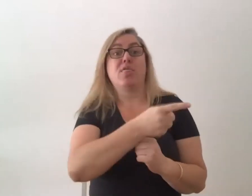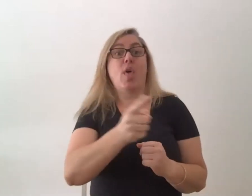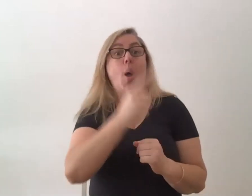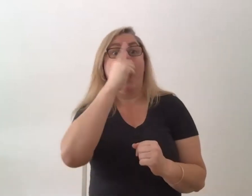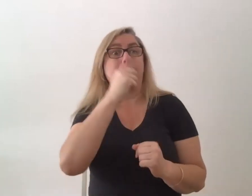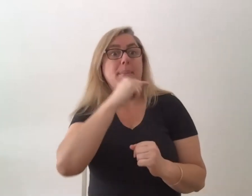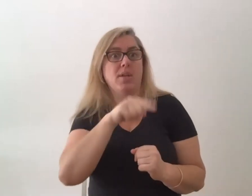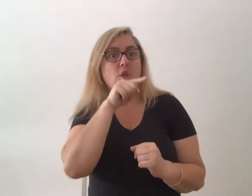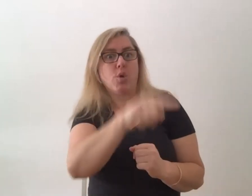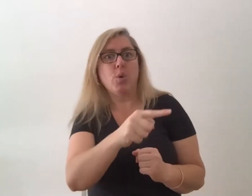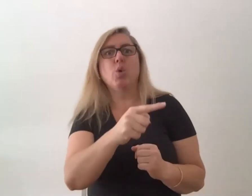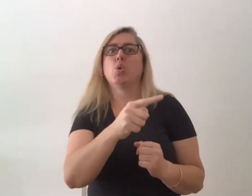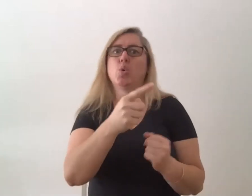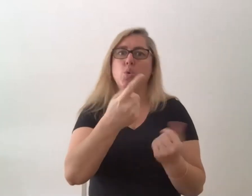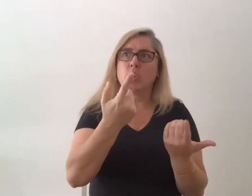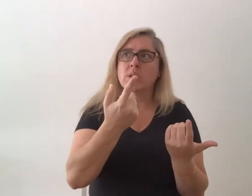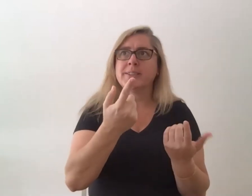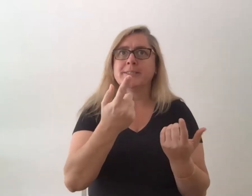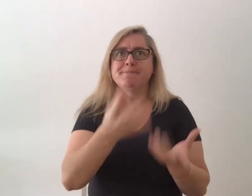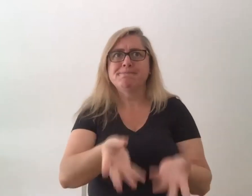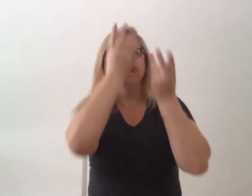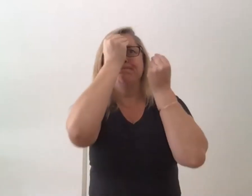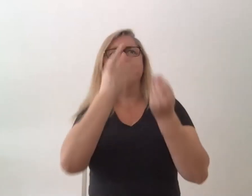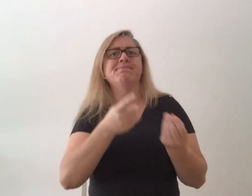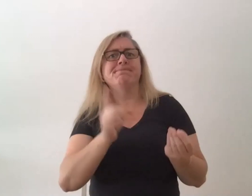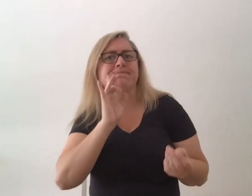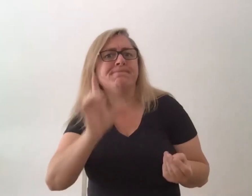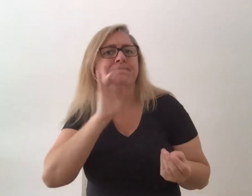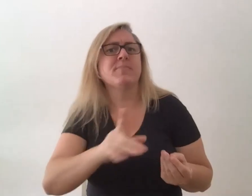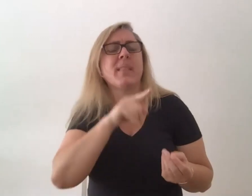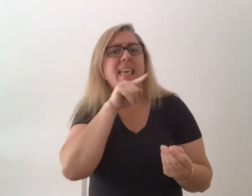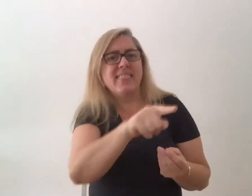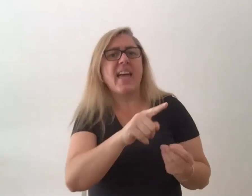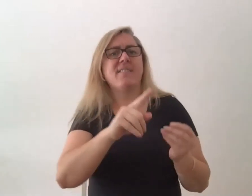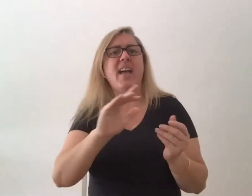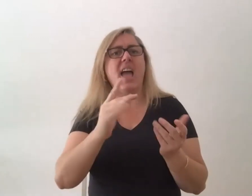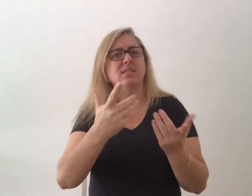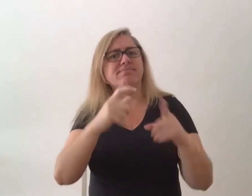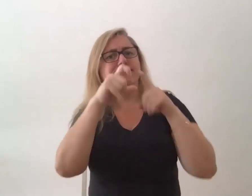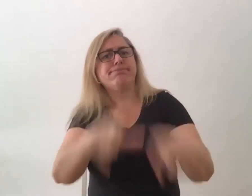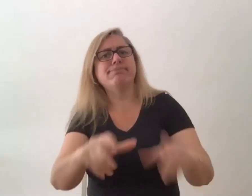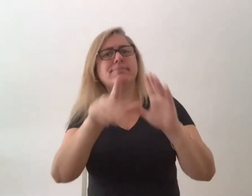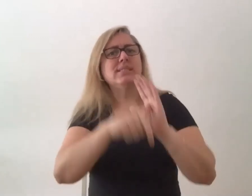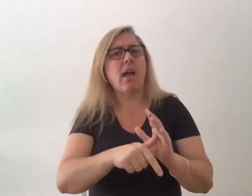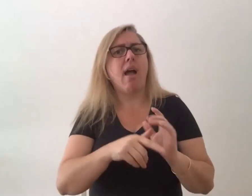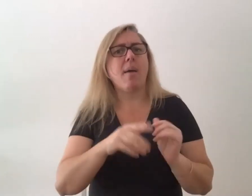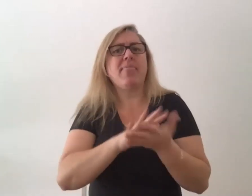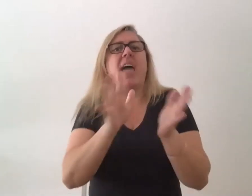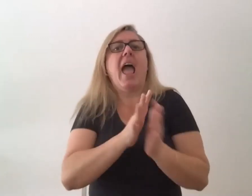tough places to earn that sense of humor. So, you know, I never thought I'd be doing stand up